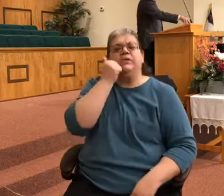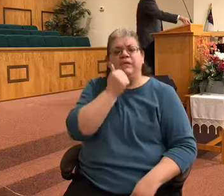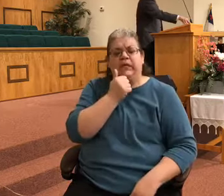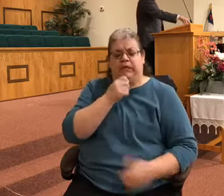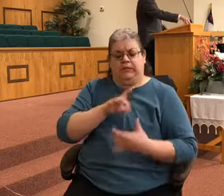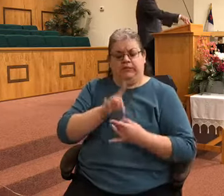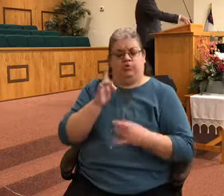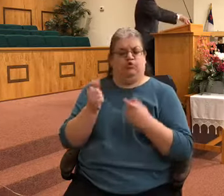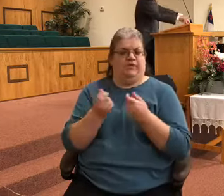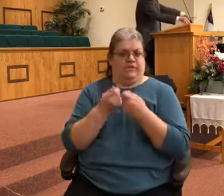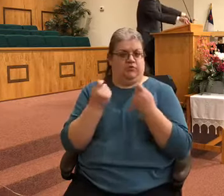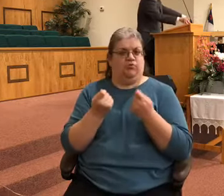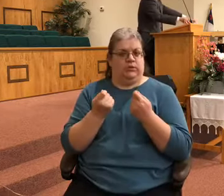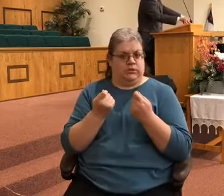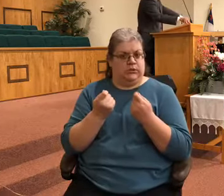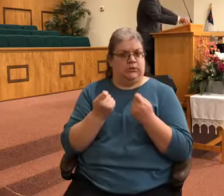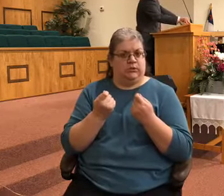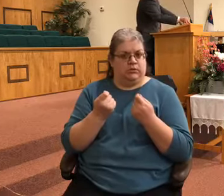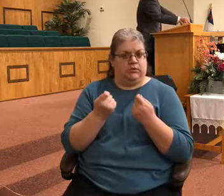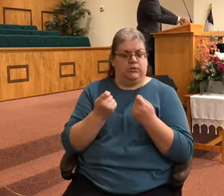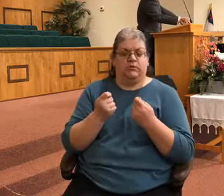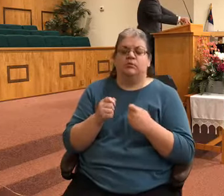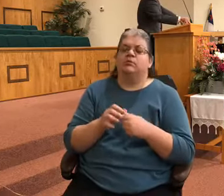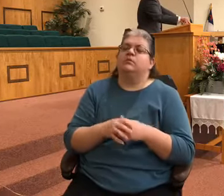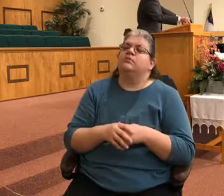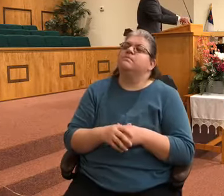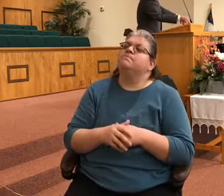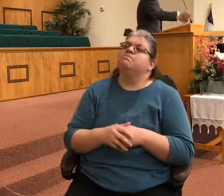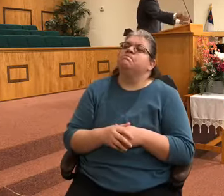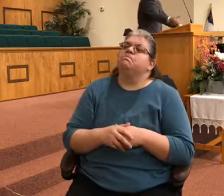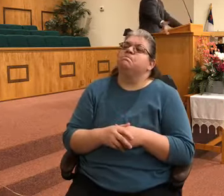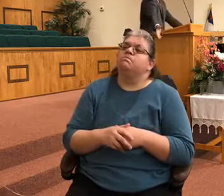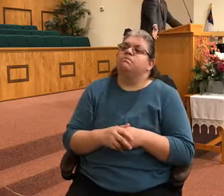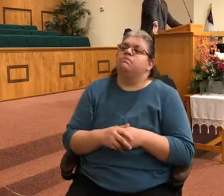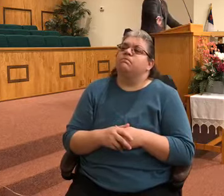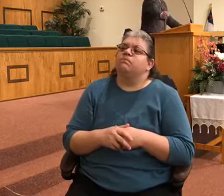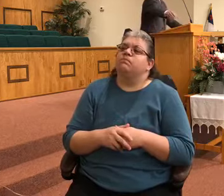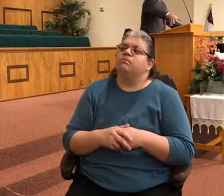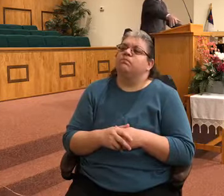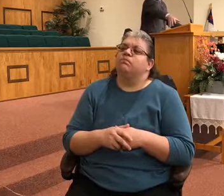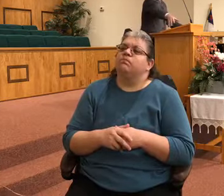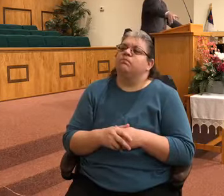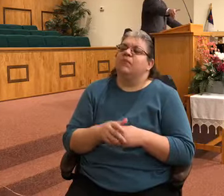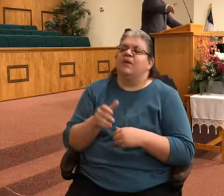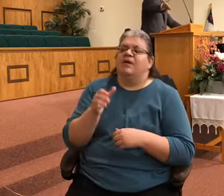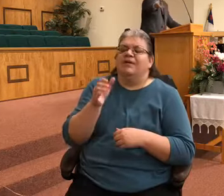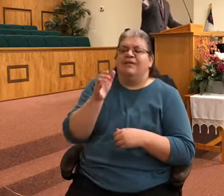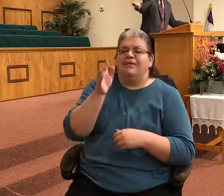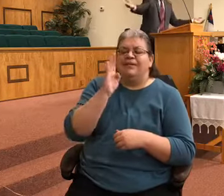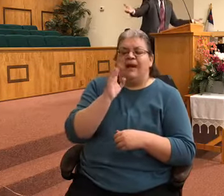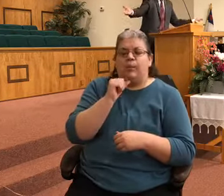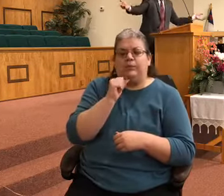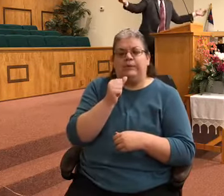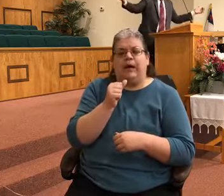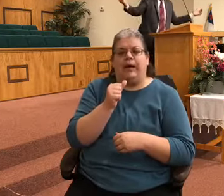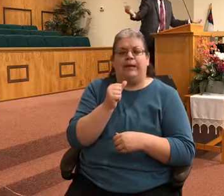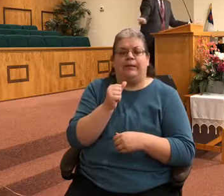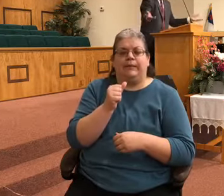God is not going to just treat us like little infants who live completely